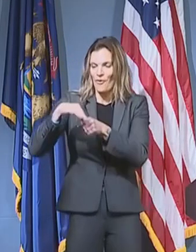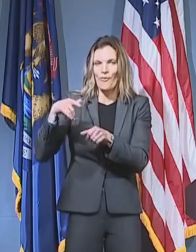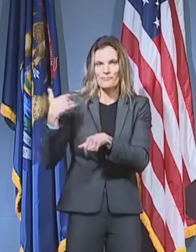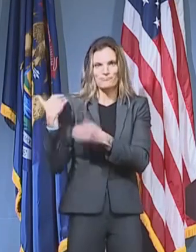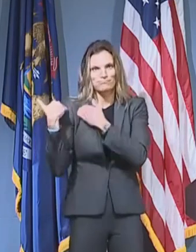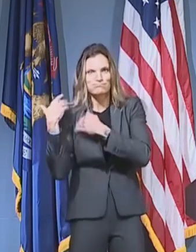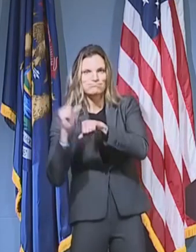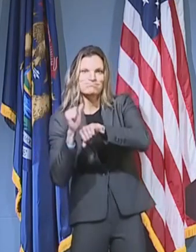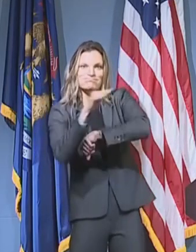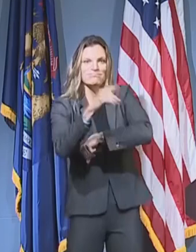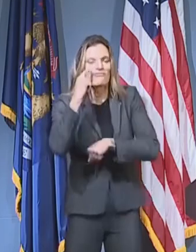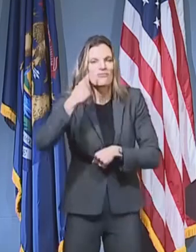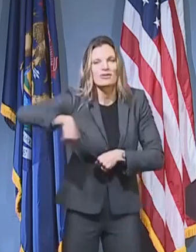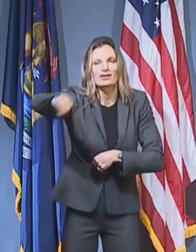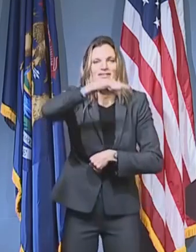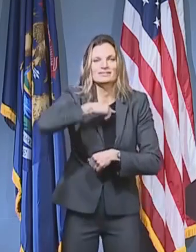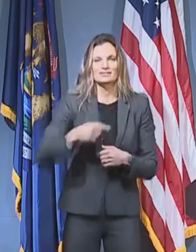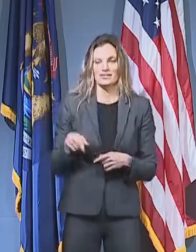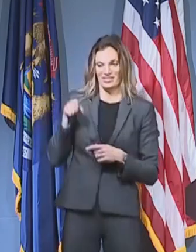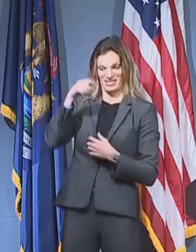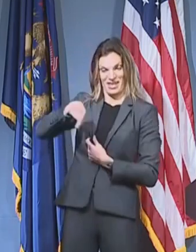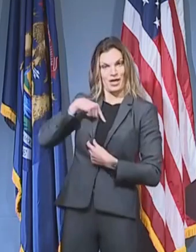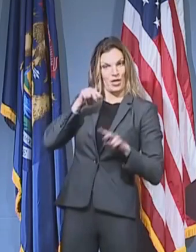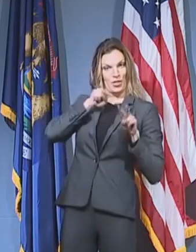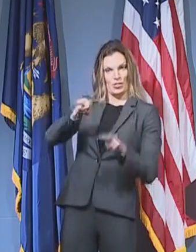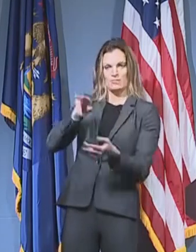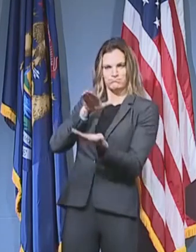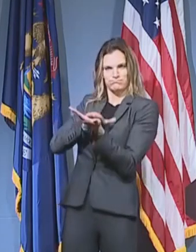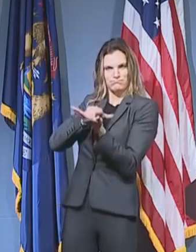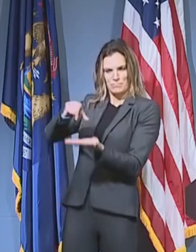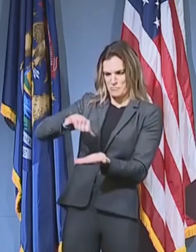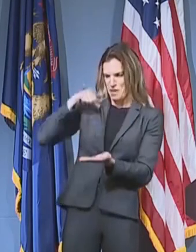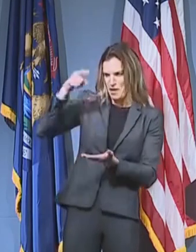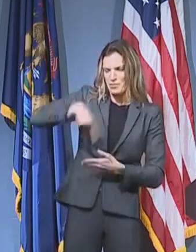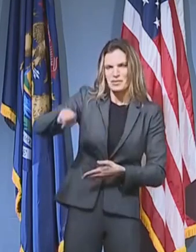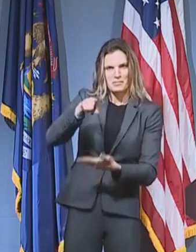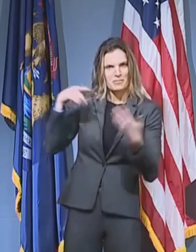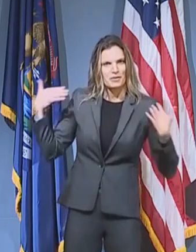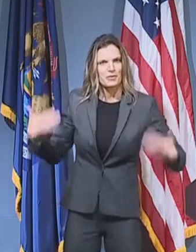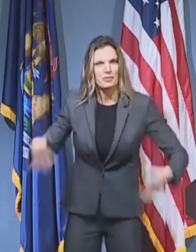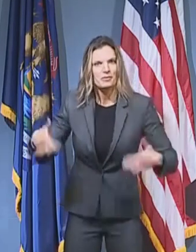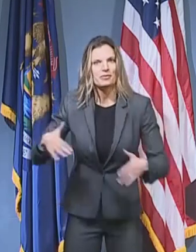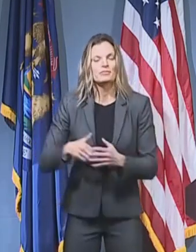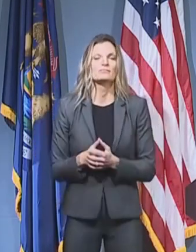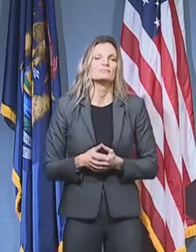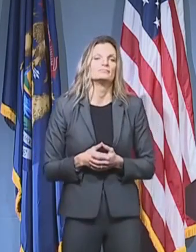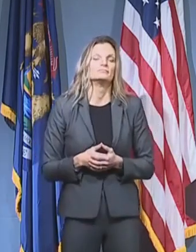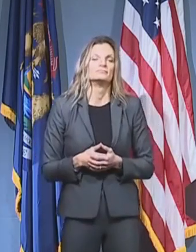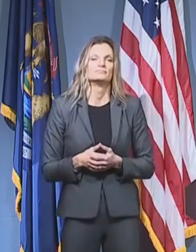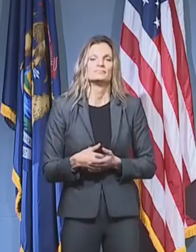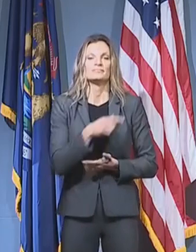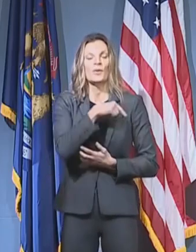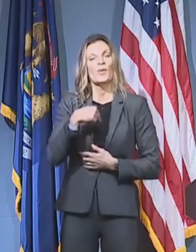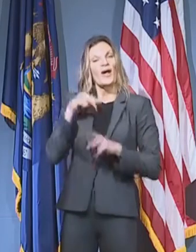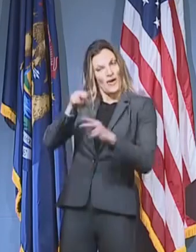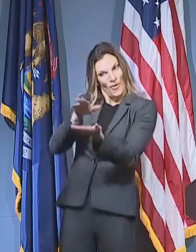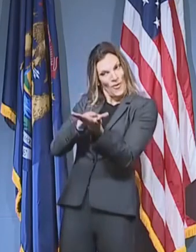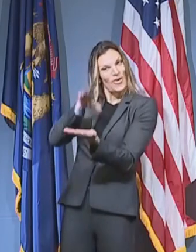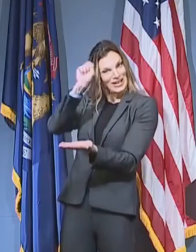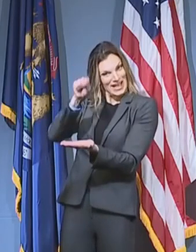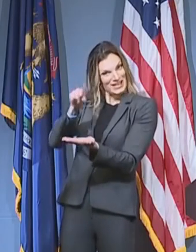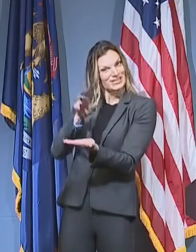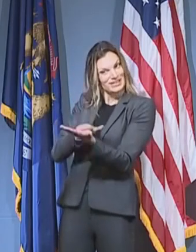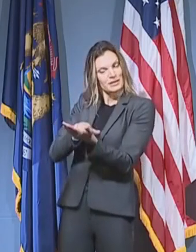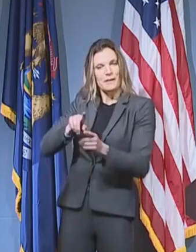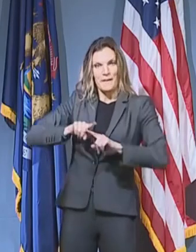These men and women have emerged as the real heroes in the midst of this pandemic and yet we know it's a lot more important that we act and treat